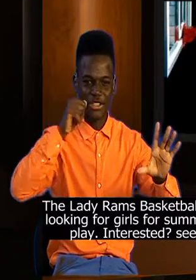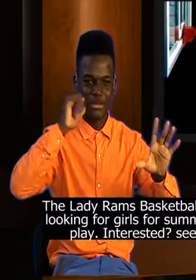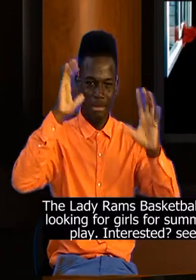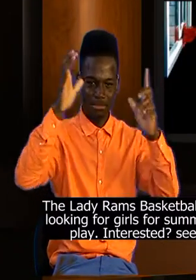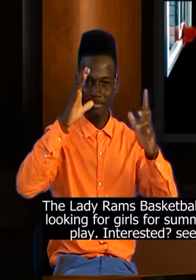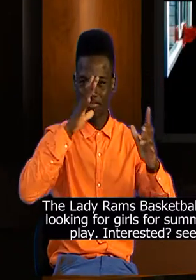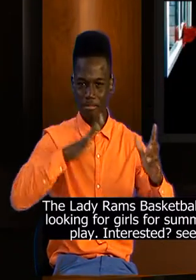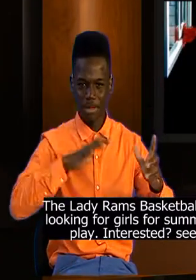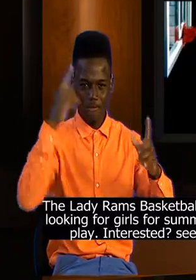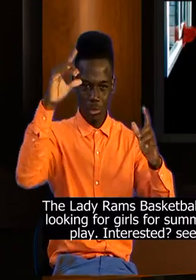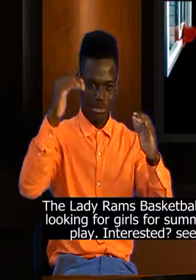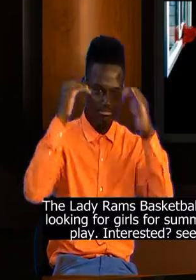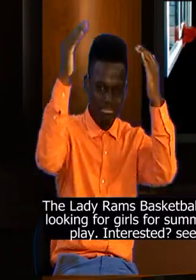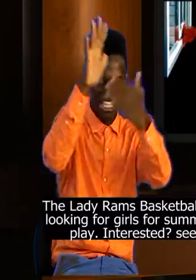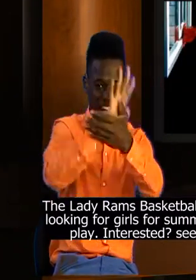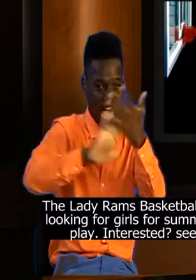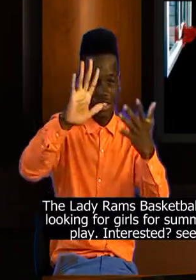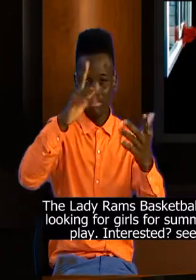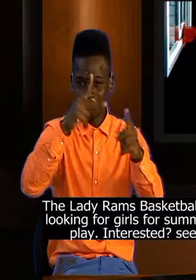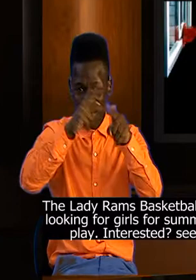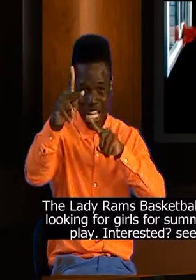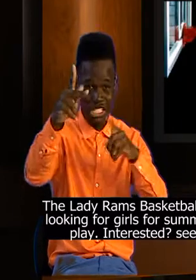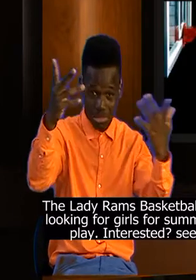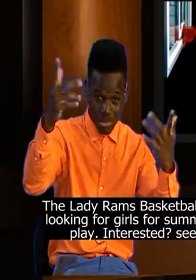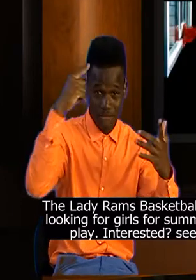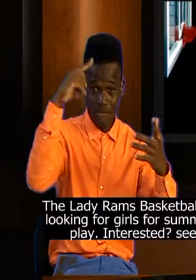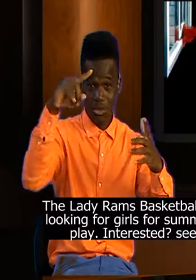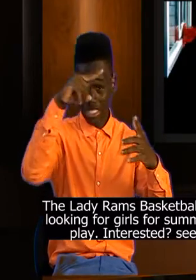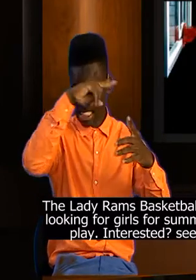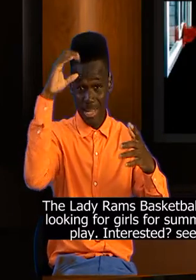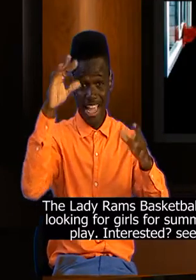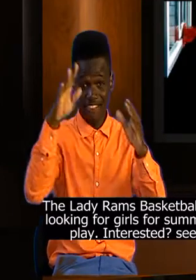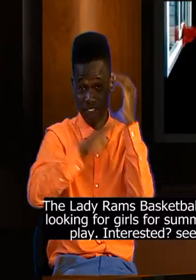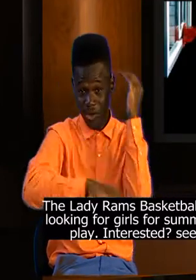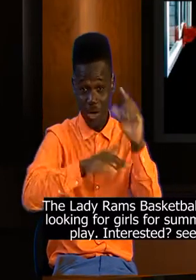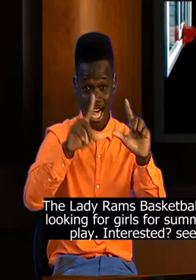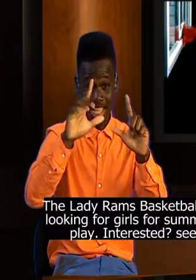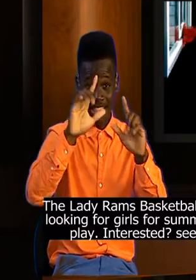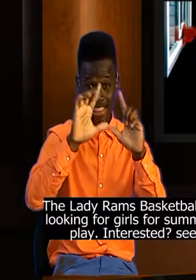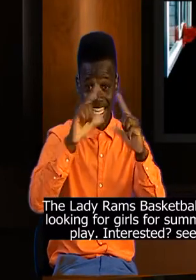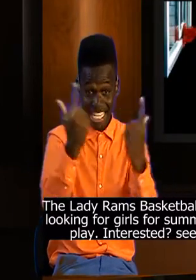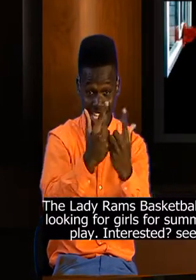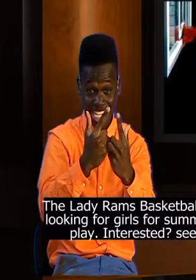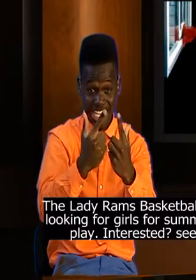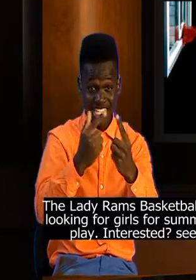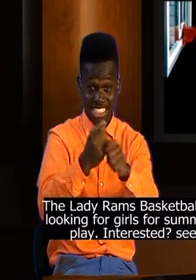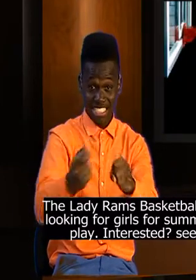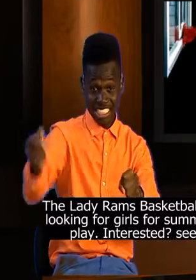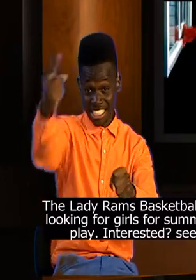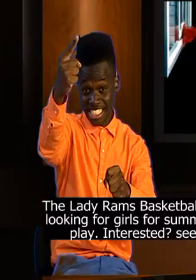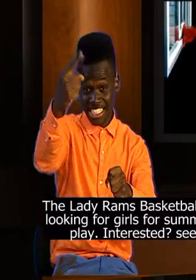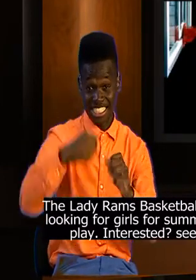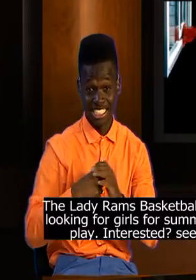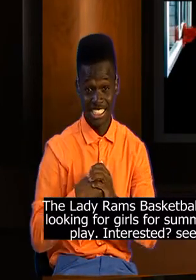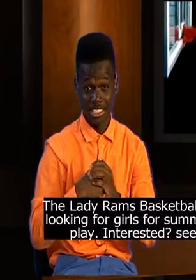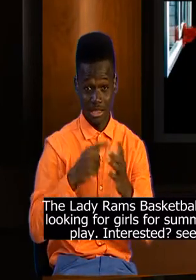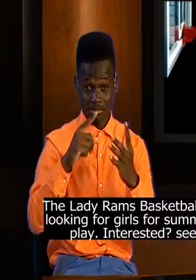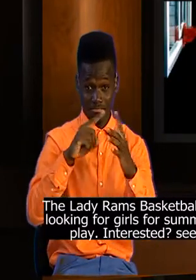looking everywhere right now for female basketball players for their summer and fall league play. Next